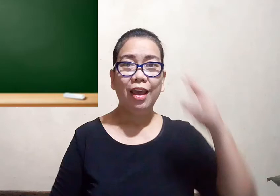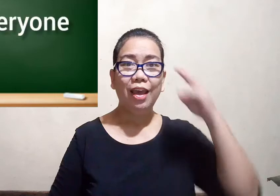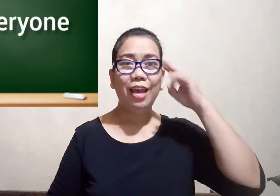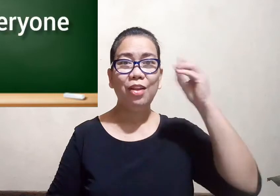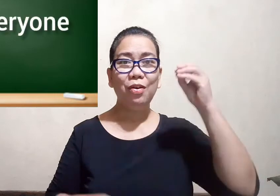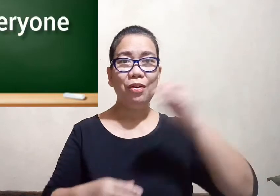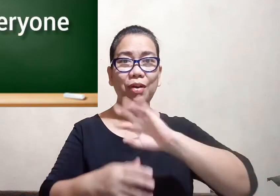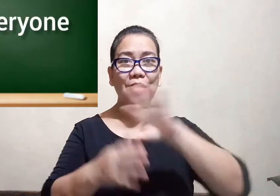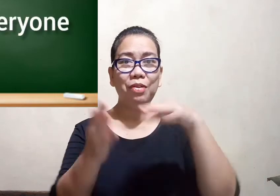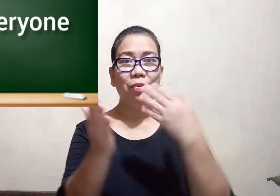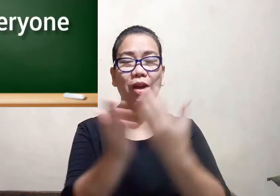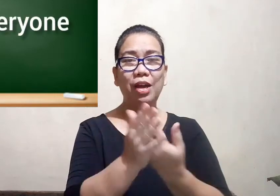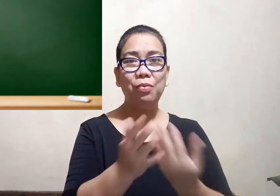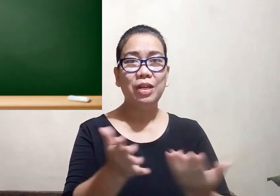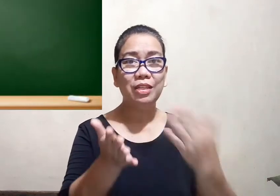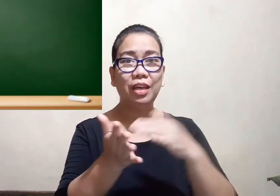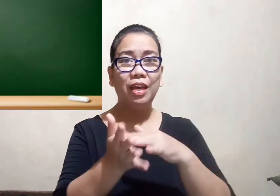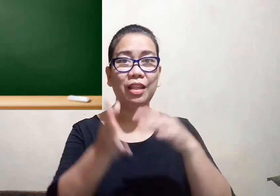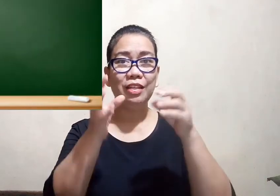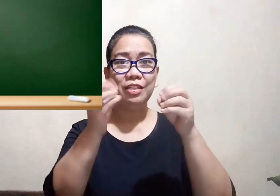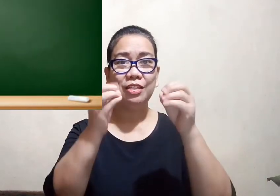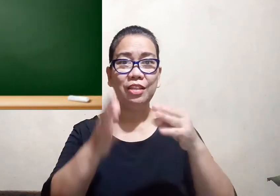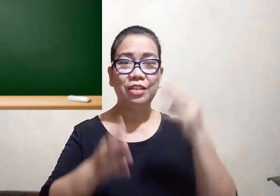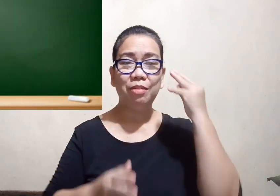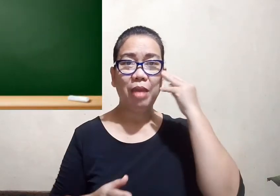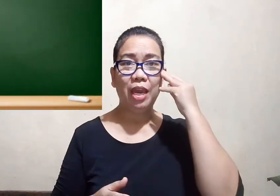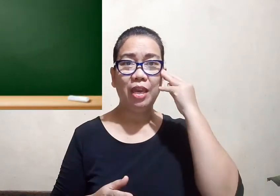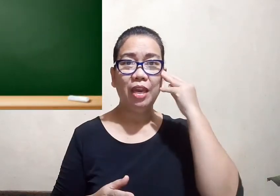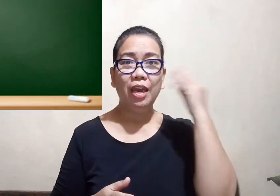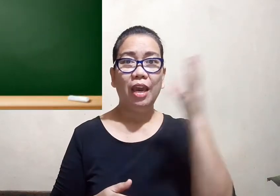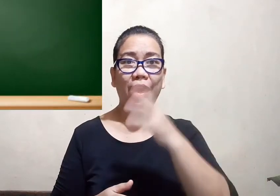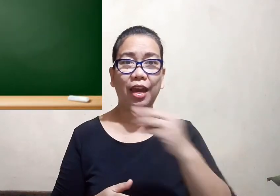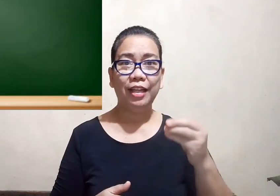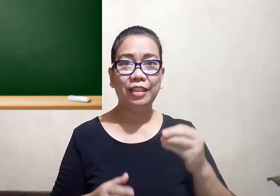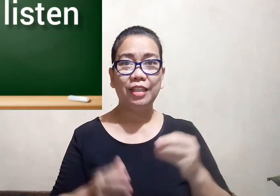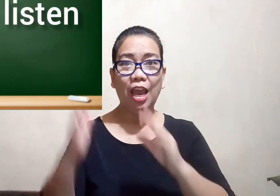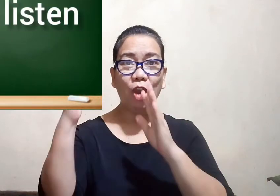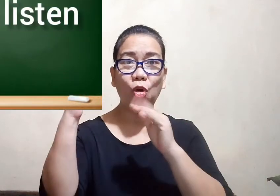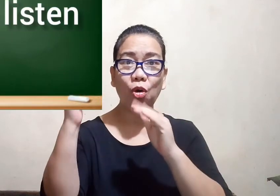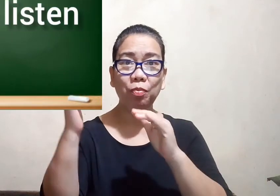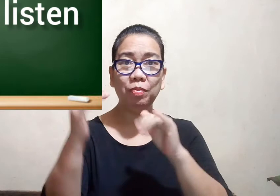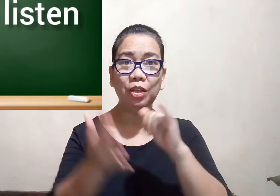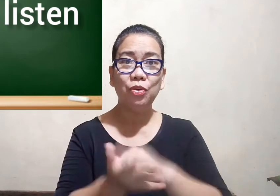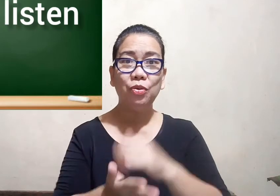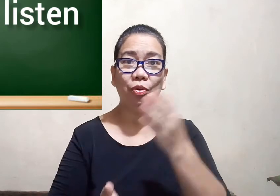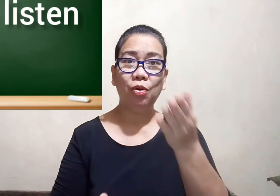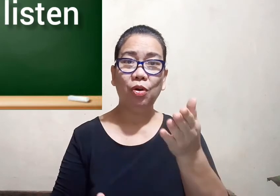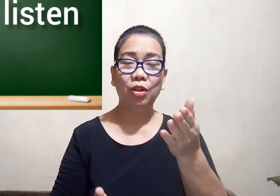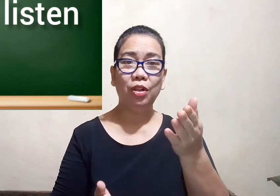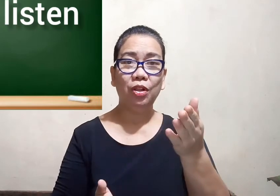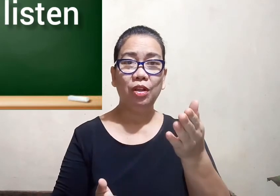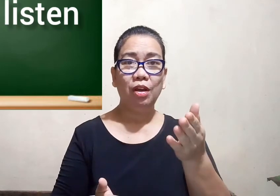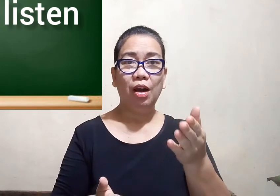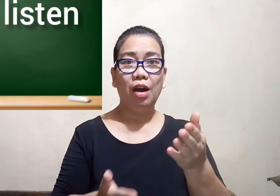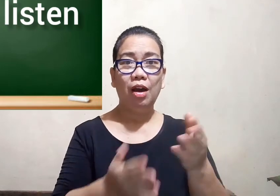Hello everyone once again this is teacher May and I hope that you all are